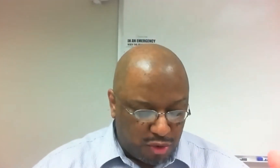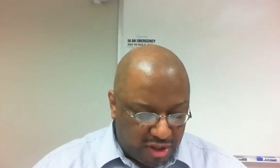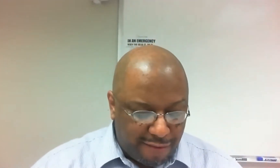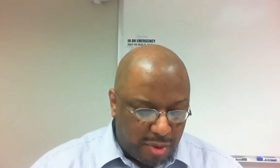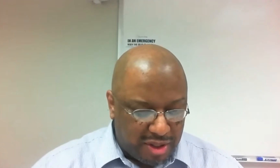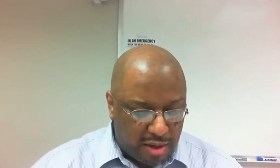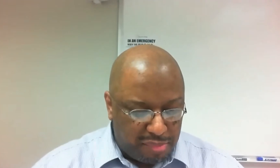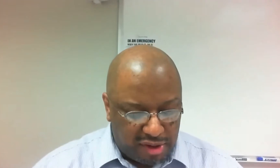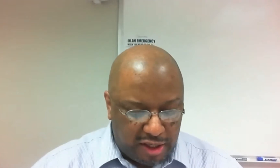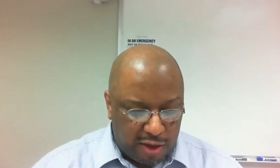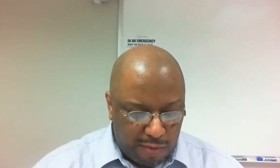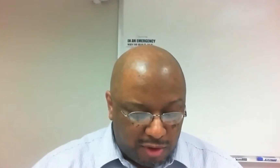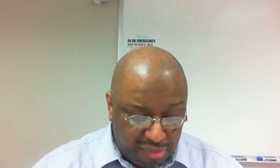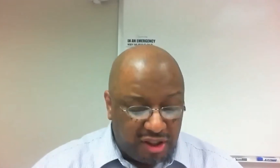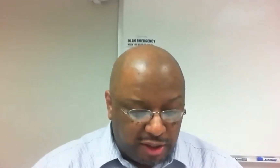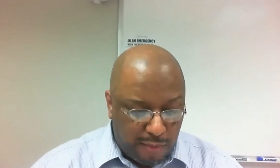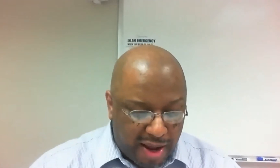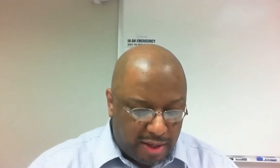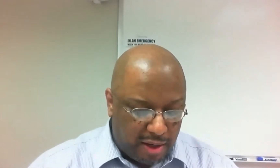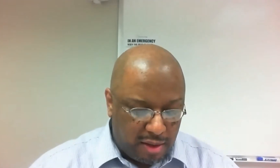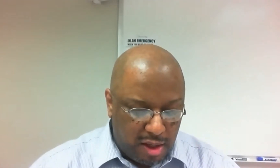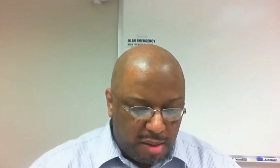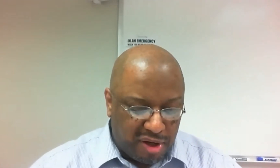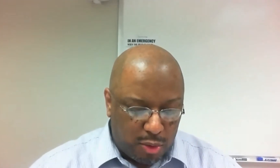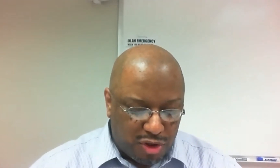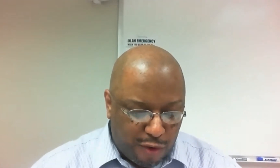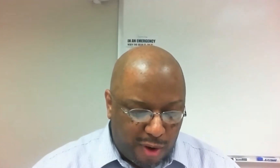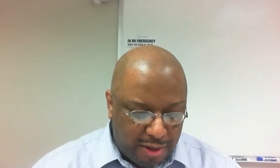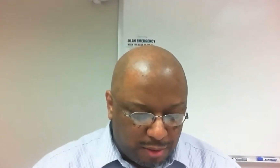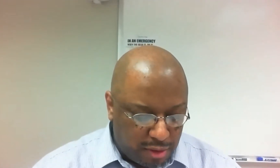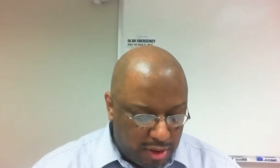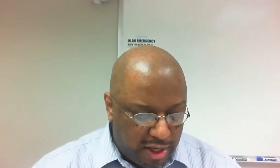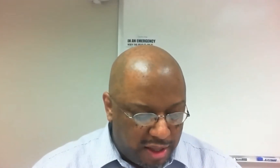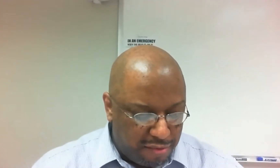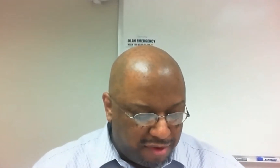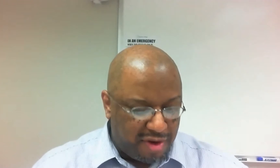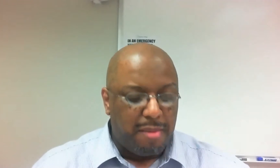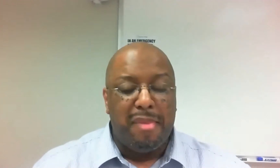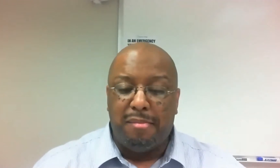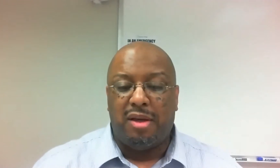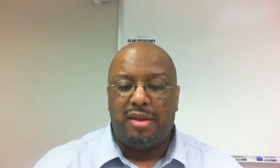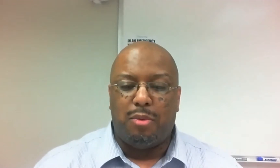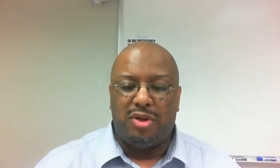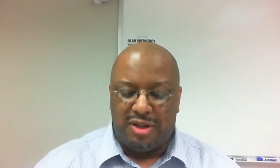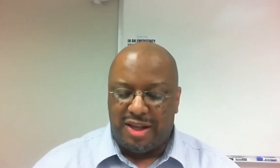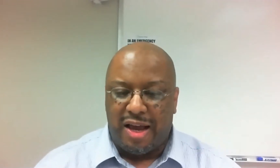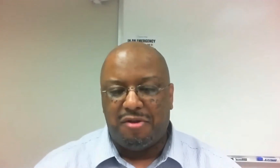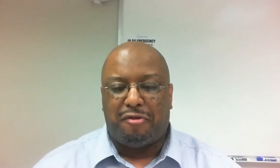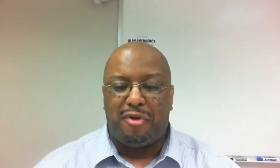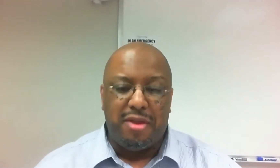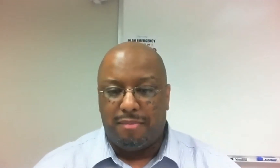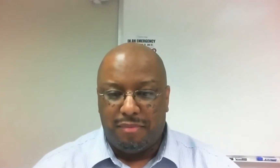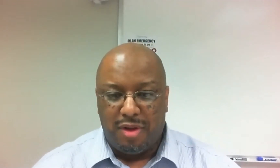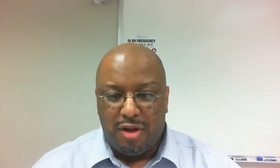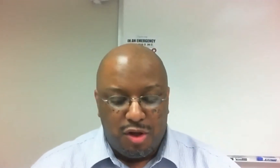So slavery was not completely eradicated, but it was cradled in the very amendment that was designed